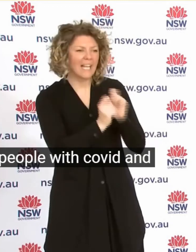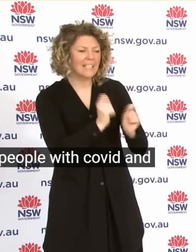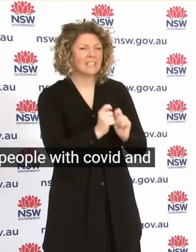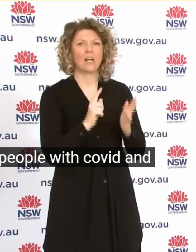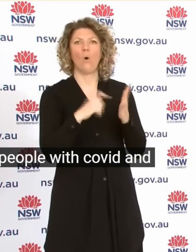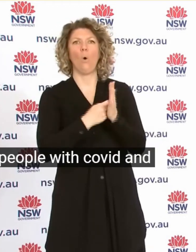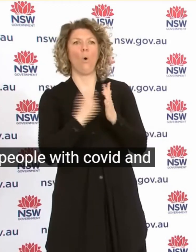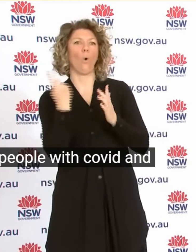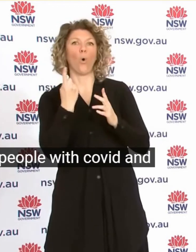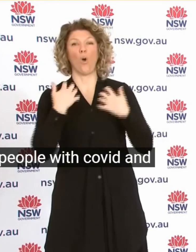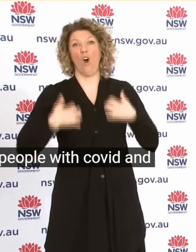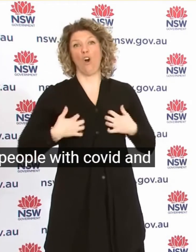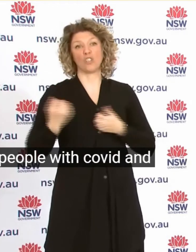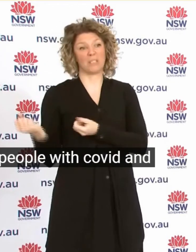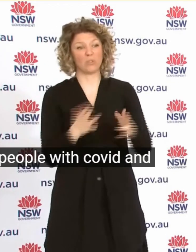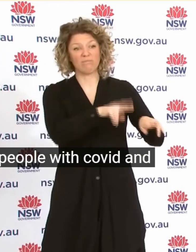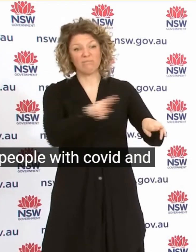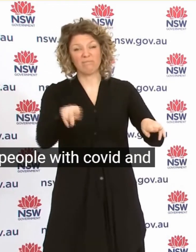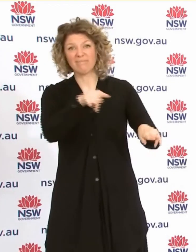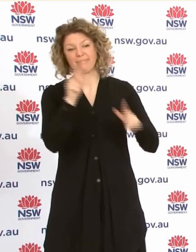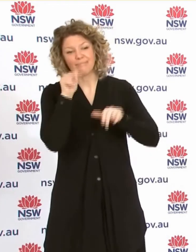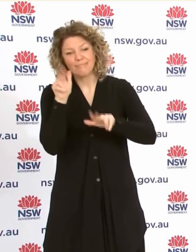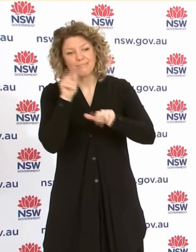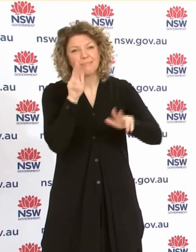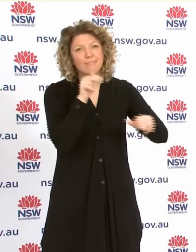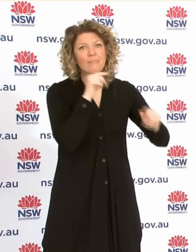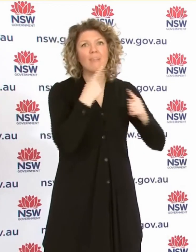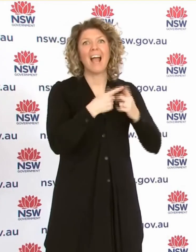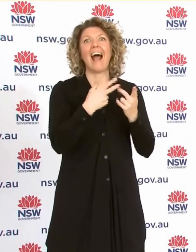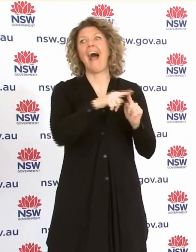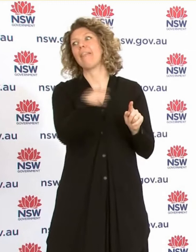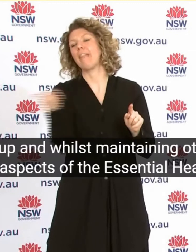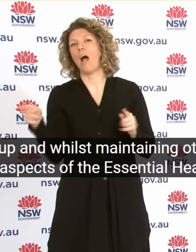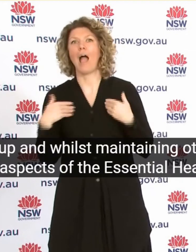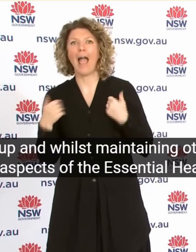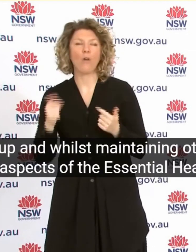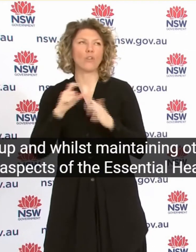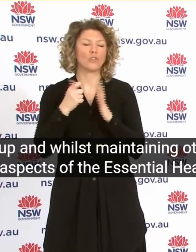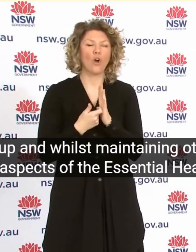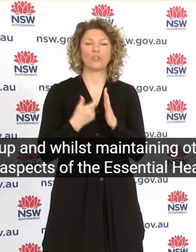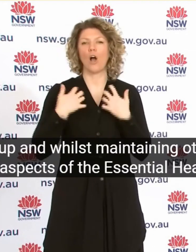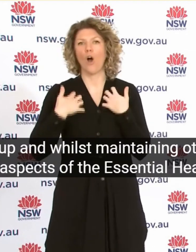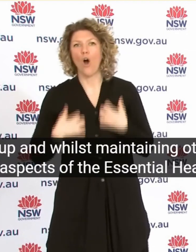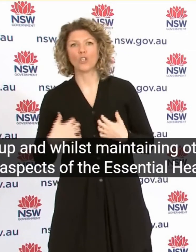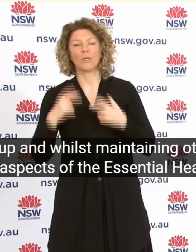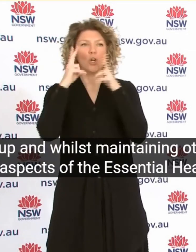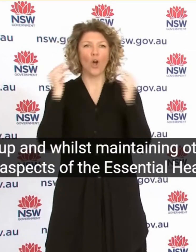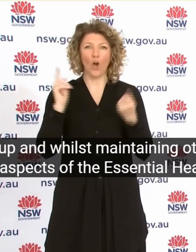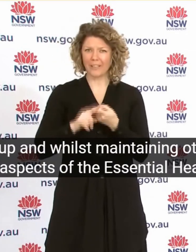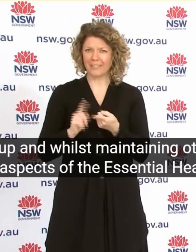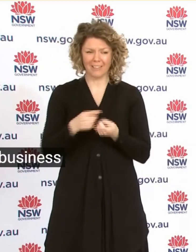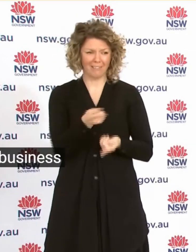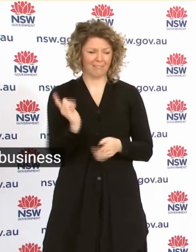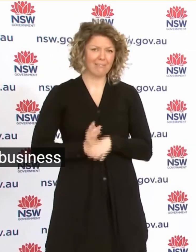COVID And Whilst Maintaining Other Aspects Of The Essential Health Business We Are In No Way